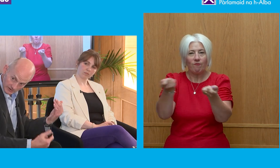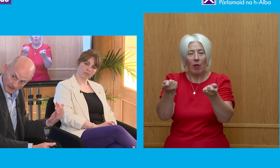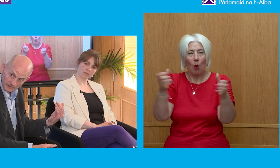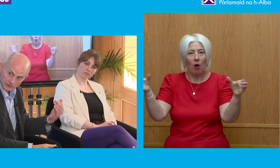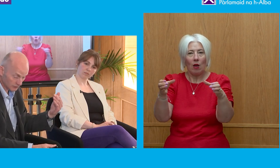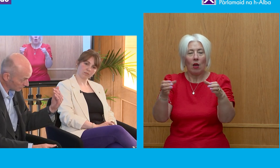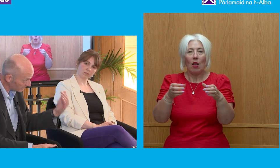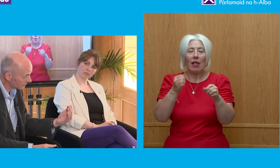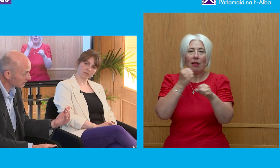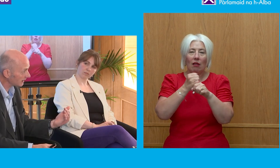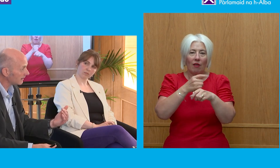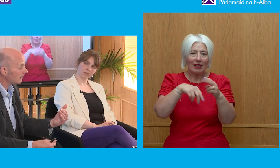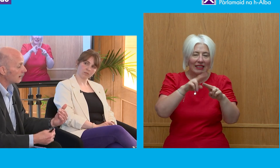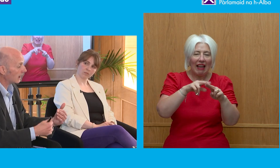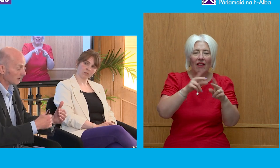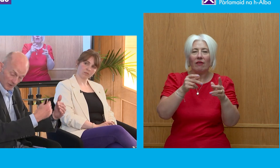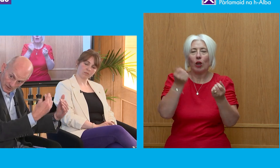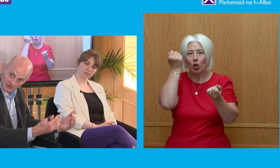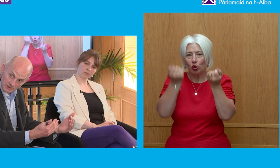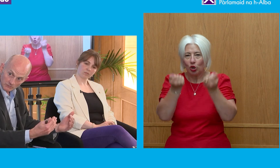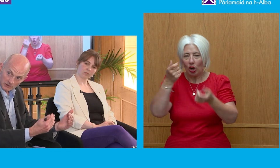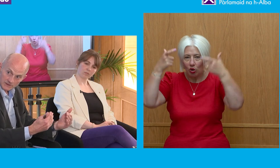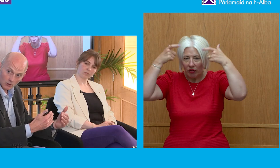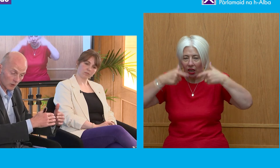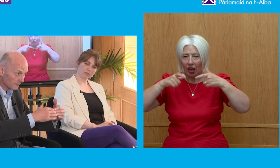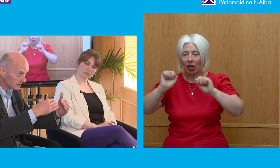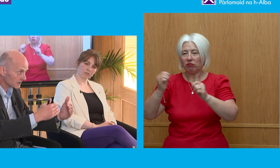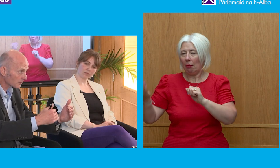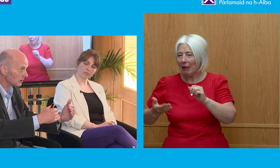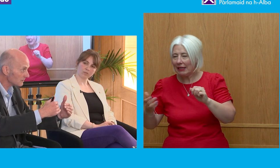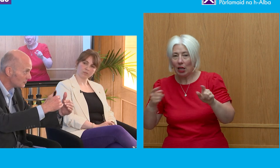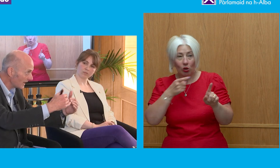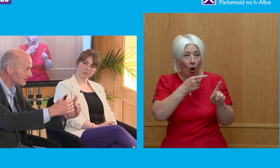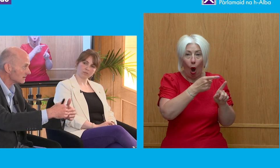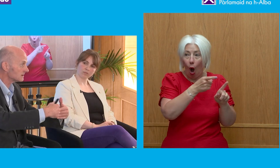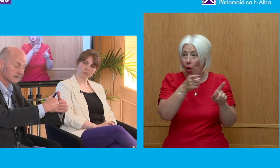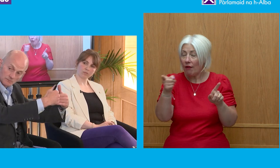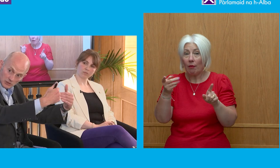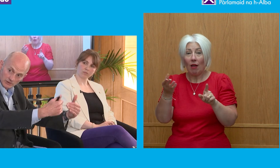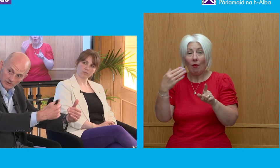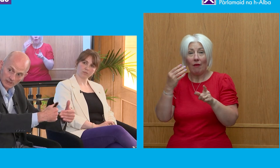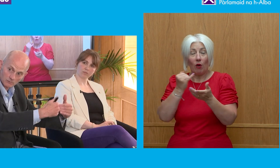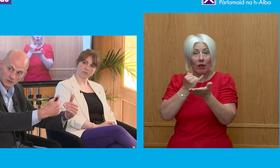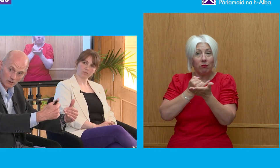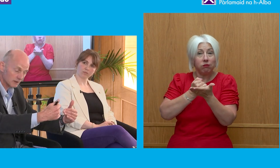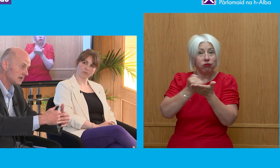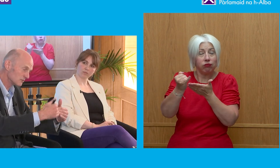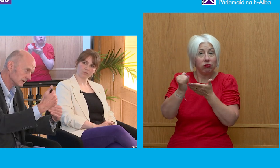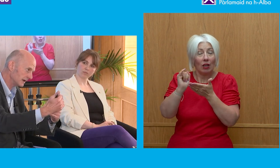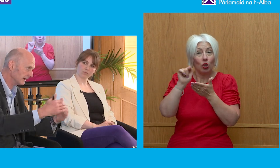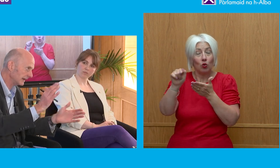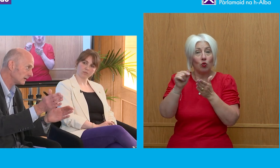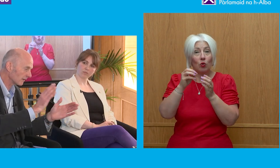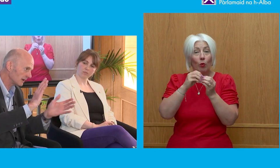The civil service, the judiciary, the business community, all of those people who objected to this mission that he was on,